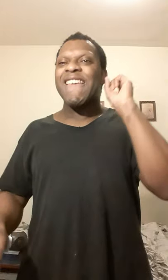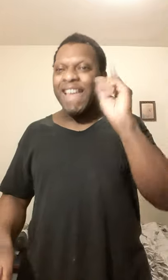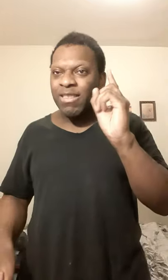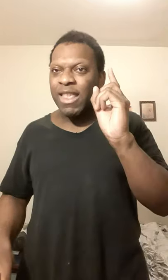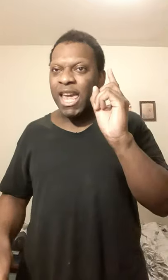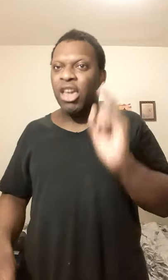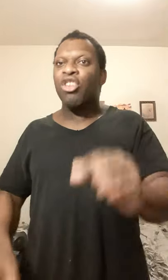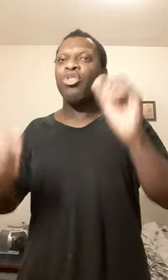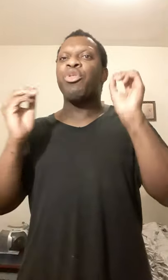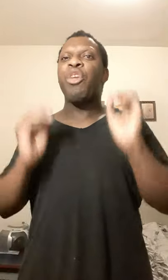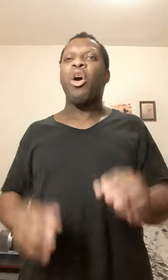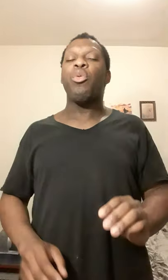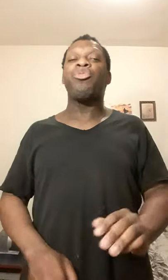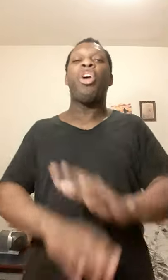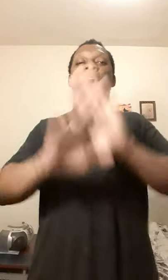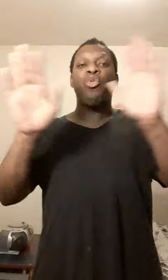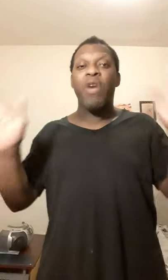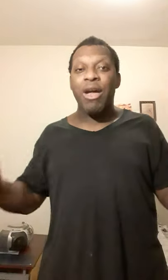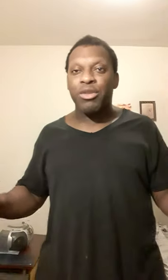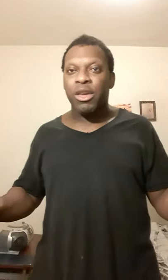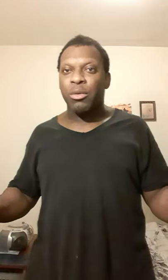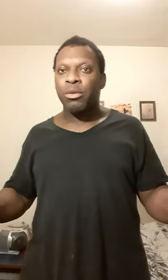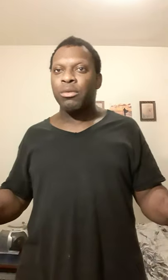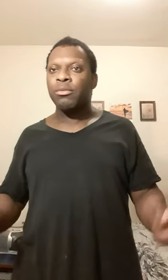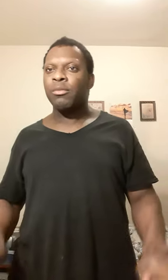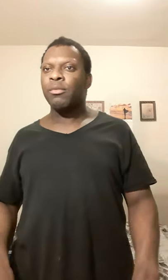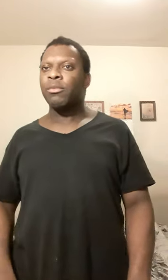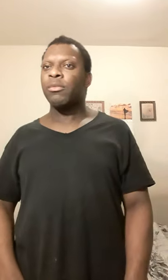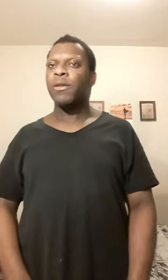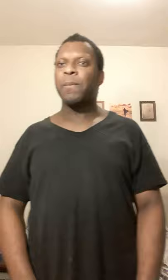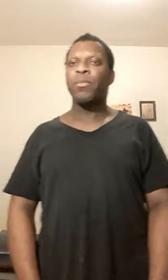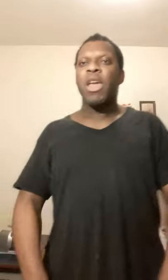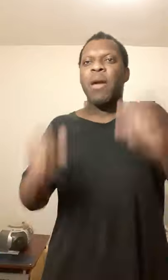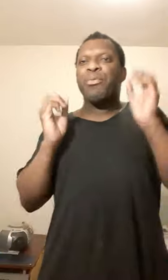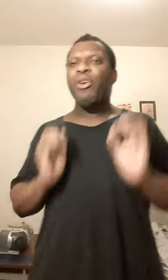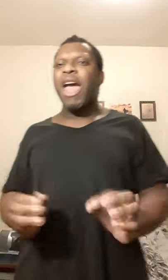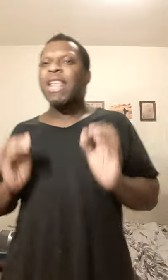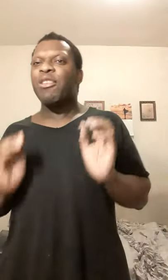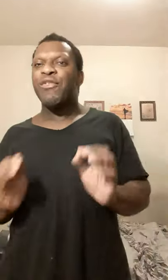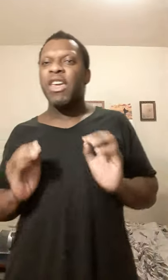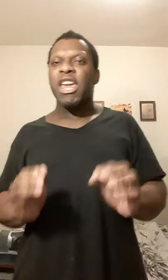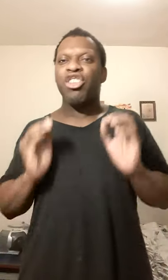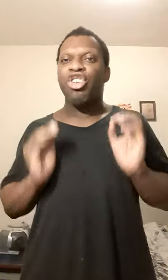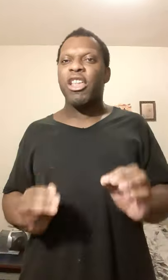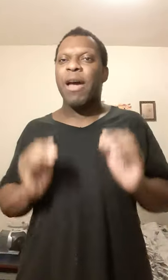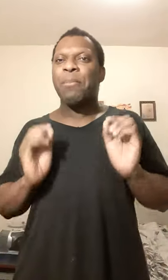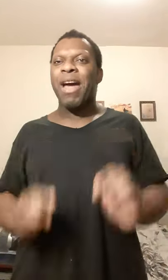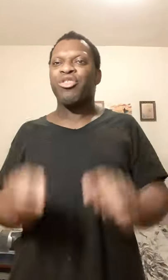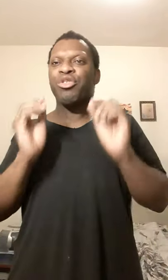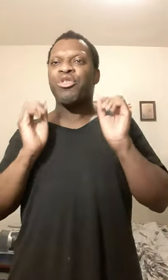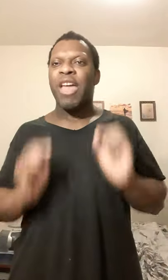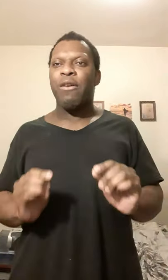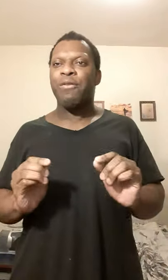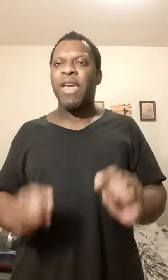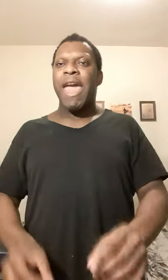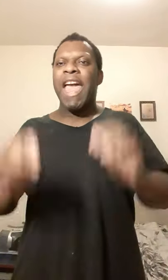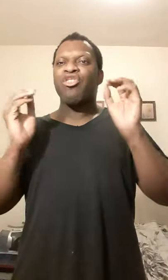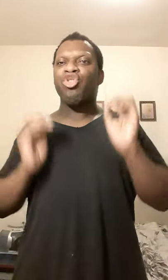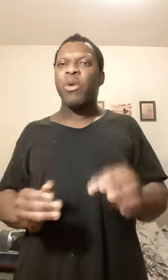listening to those around you. Pride is feeling good about yourself and doing